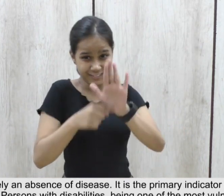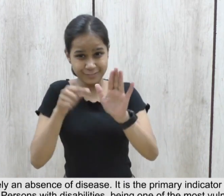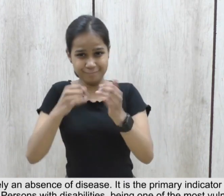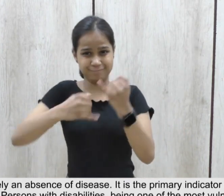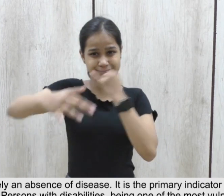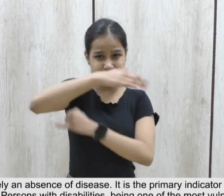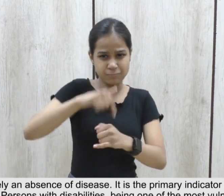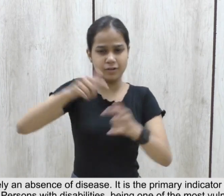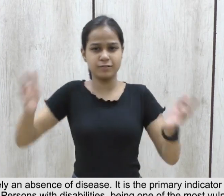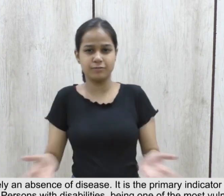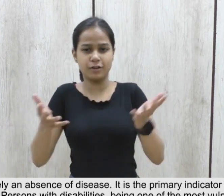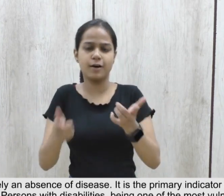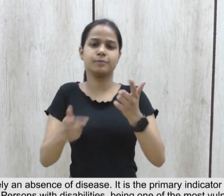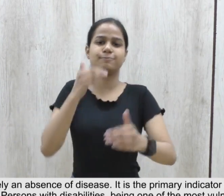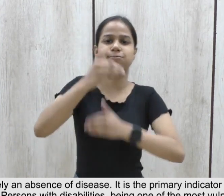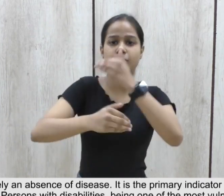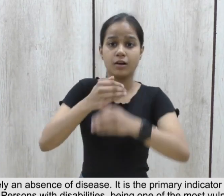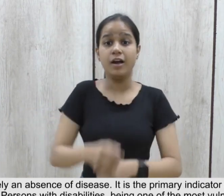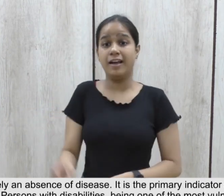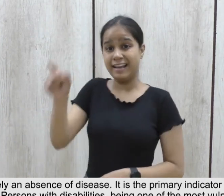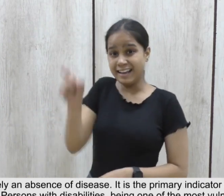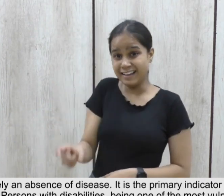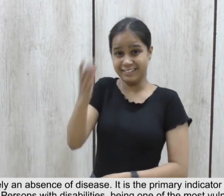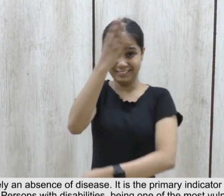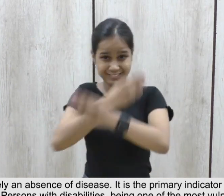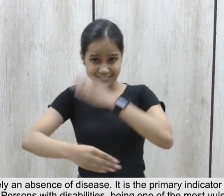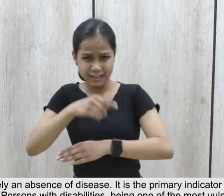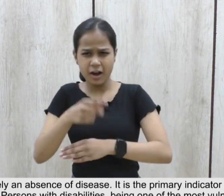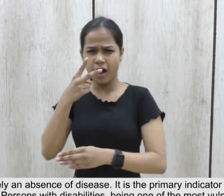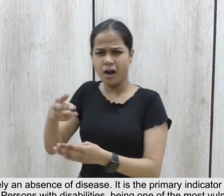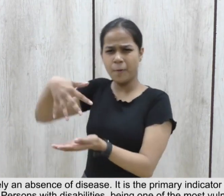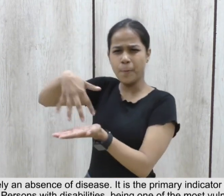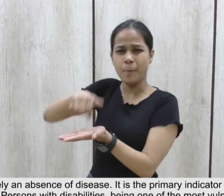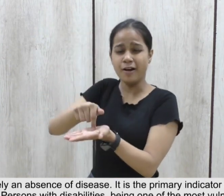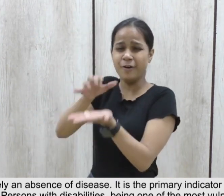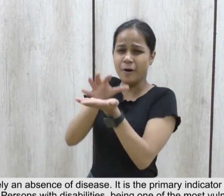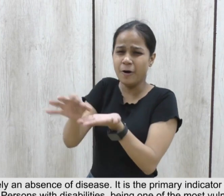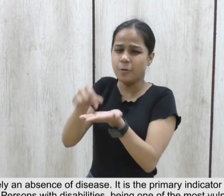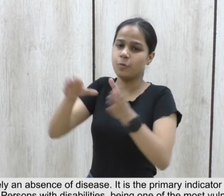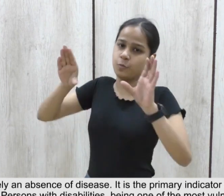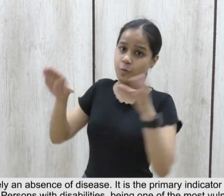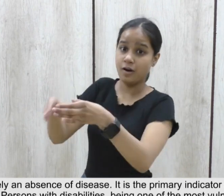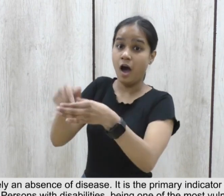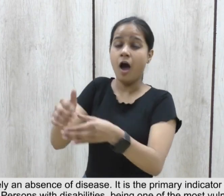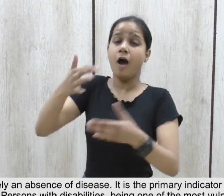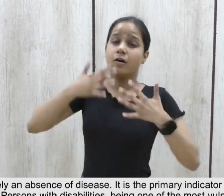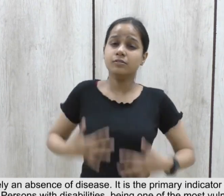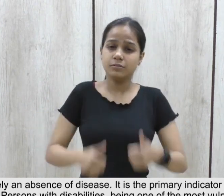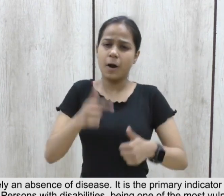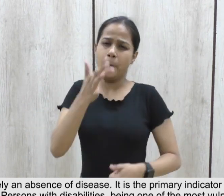the extent a society is flourishing. Persons with disabilities being one of the most vulnerable groups.